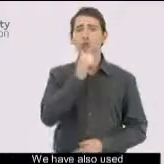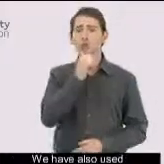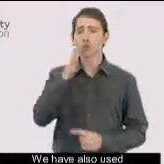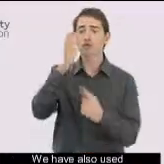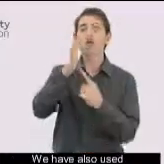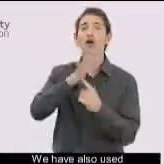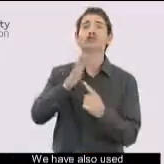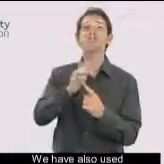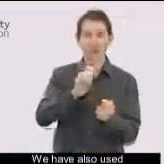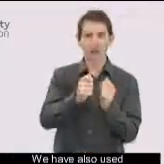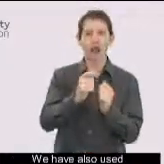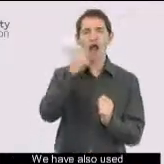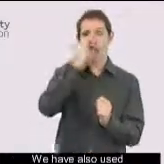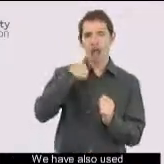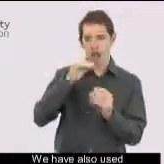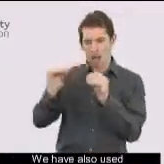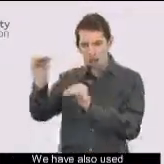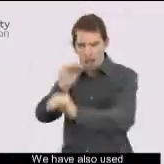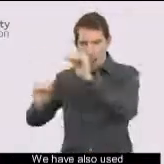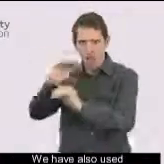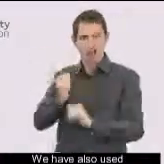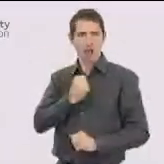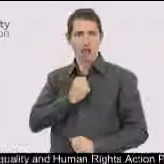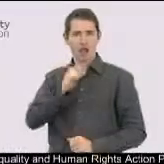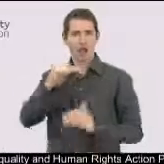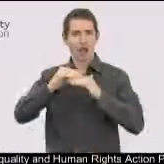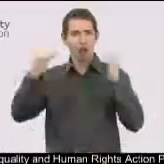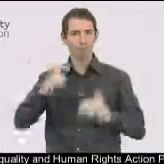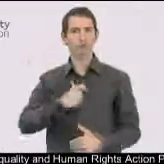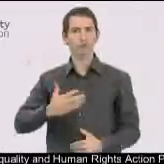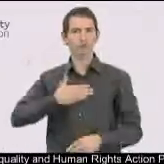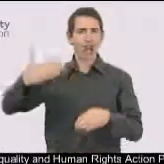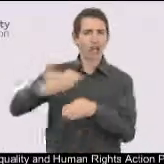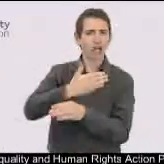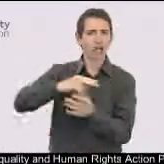We have also used these priorities to rearrange our equality and human rights action plan.